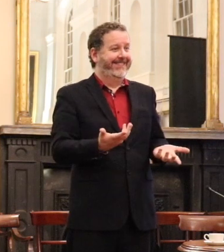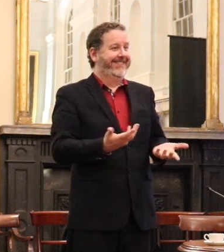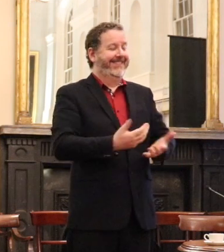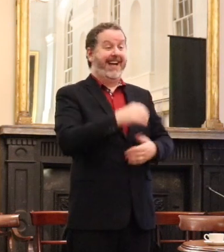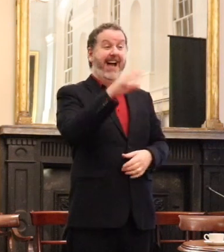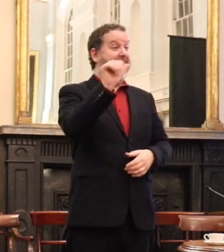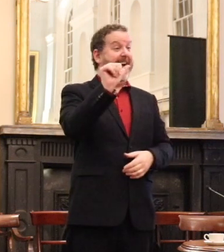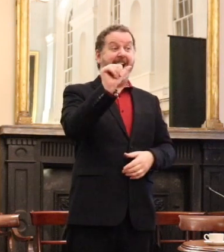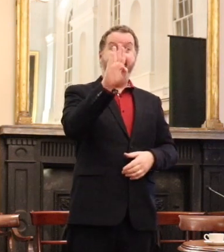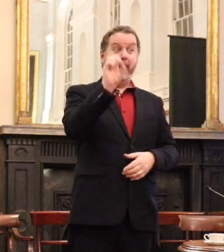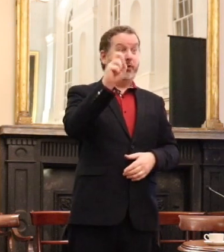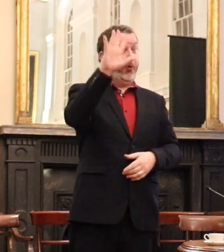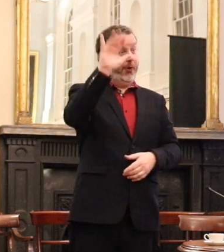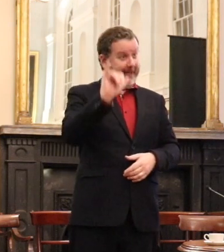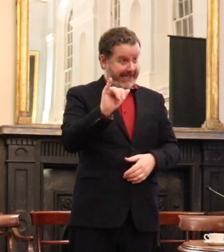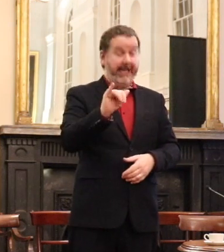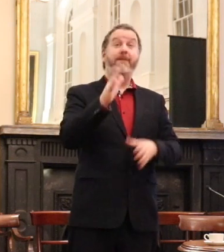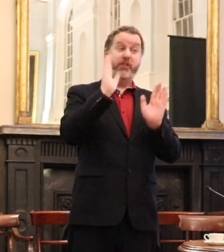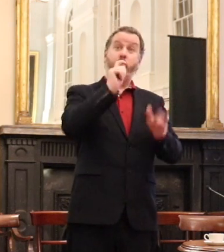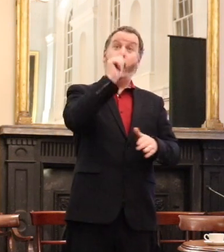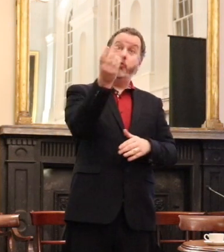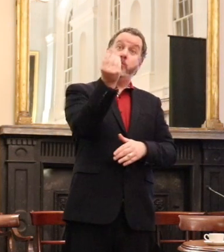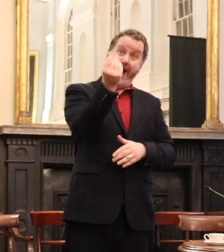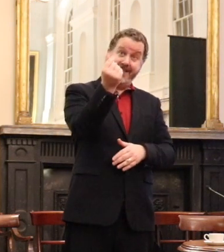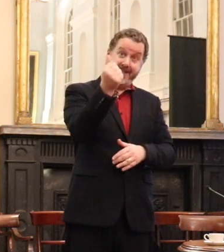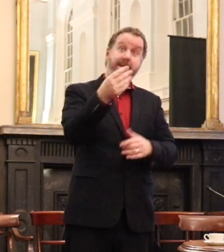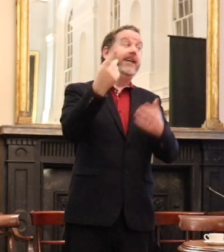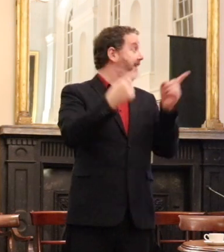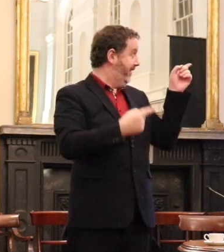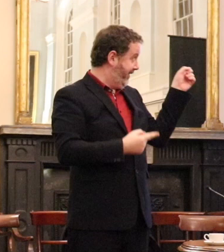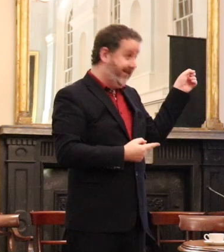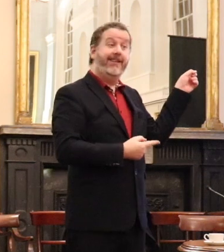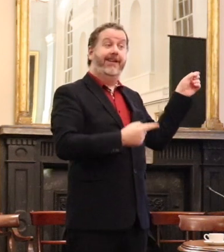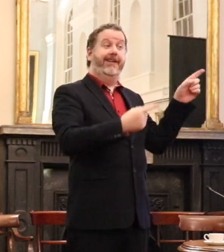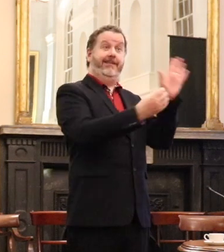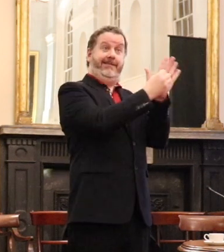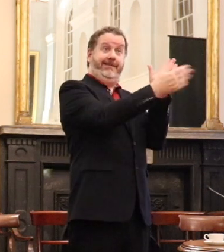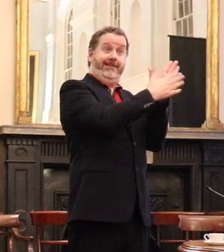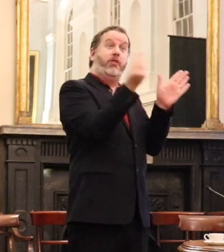And we told you what our price was and we were from Sean and he was close to that.